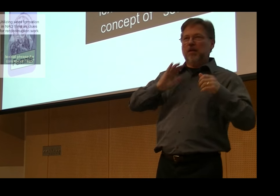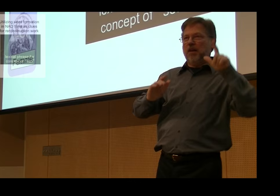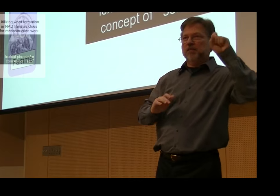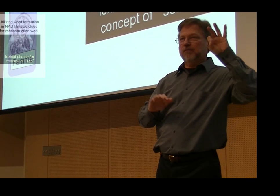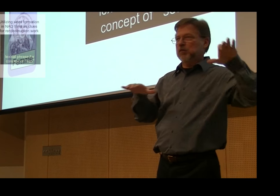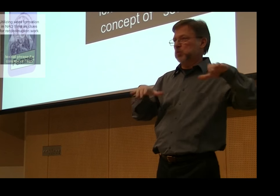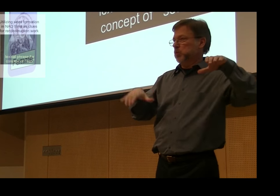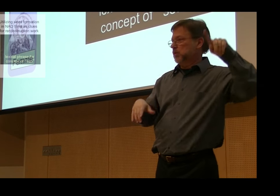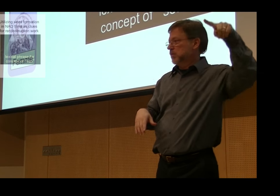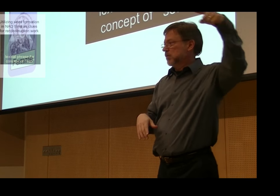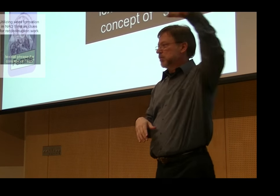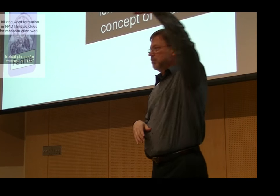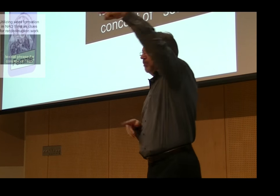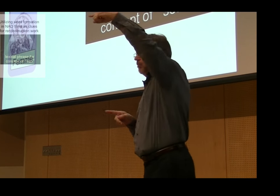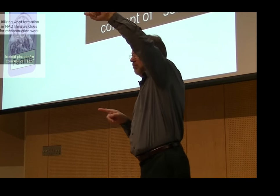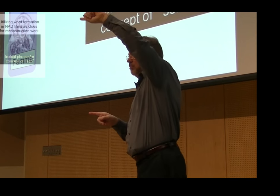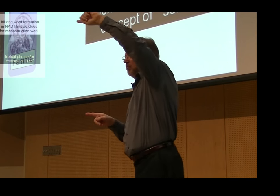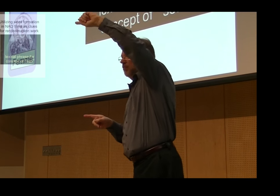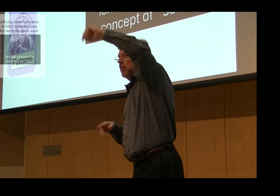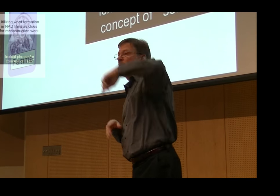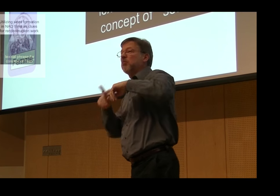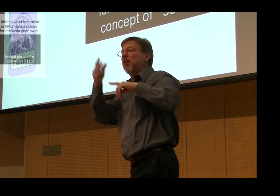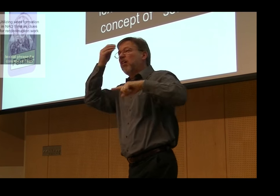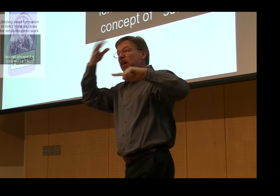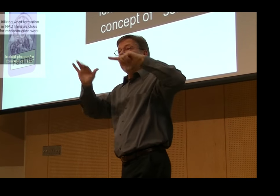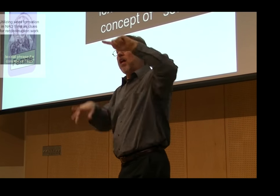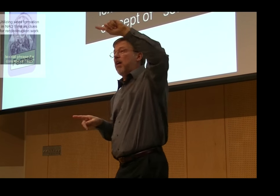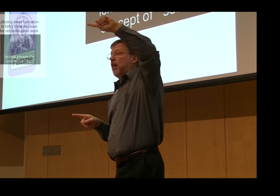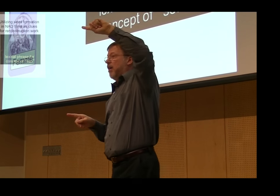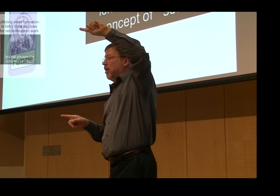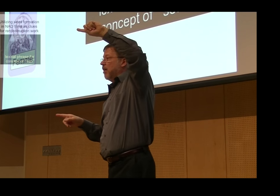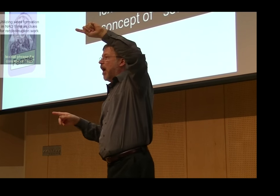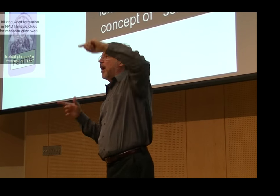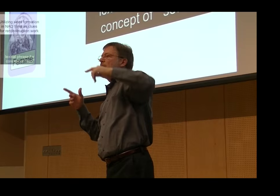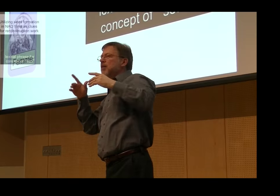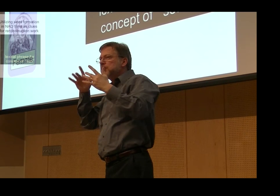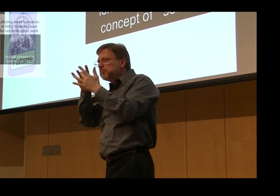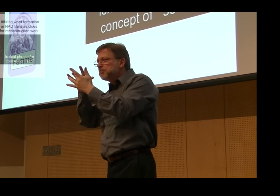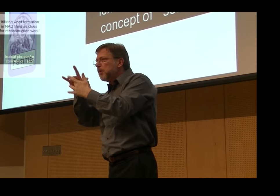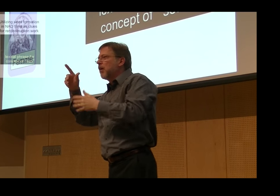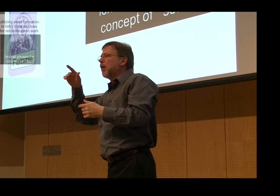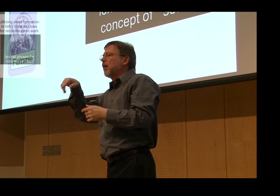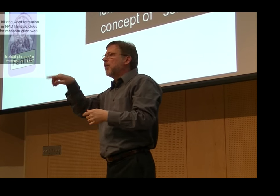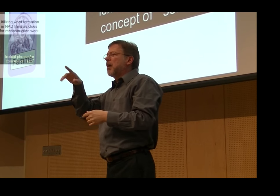same form, since he was a second-generation signer of American Sign Language, he maintained the form of the first generation